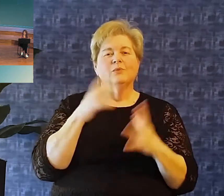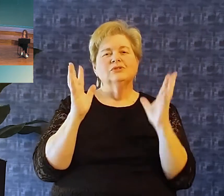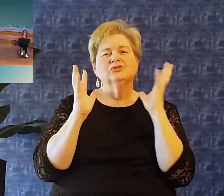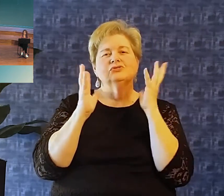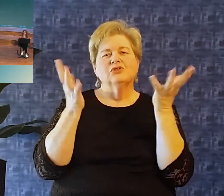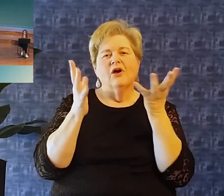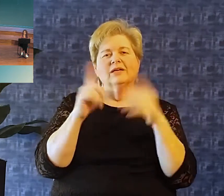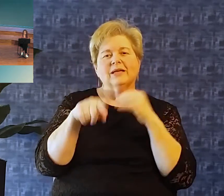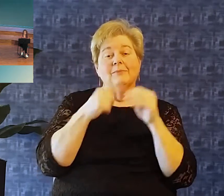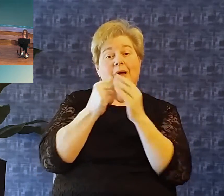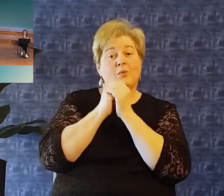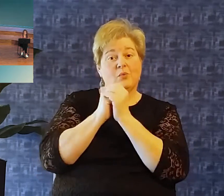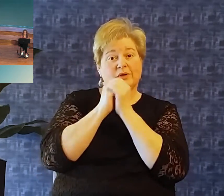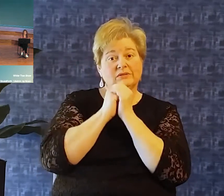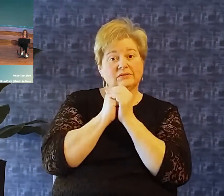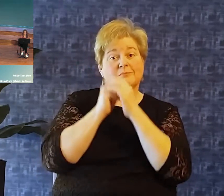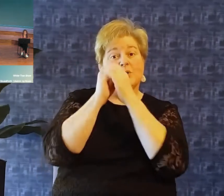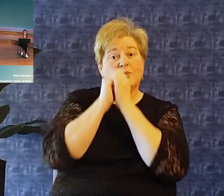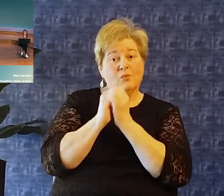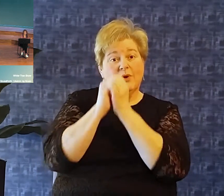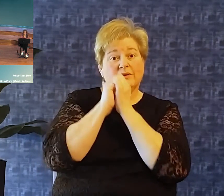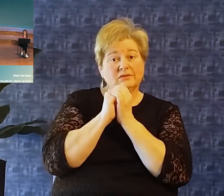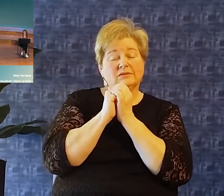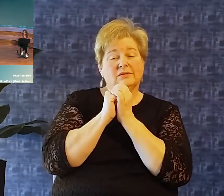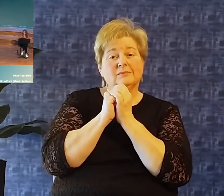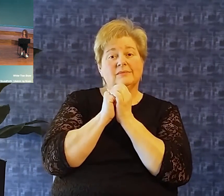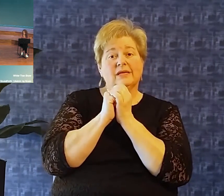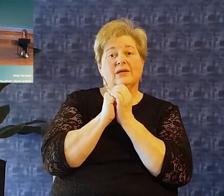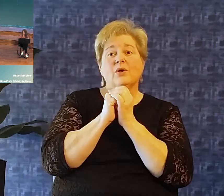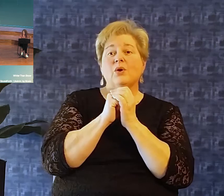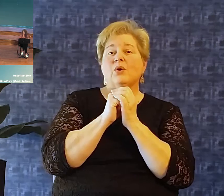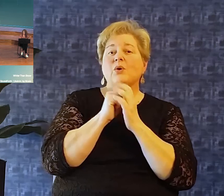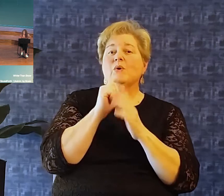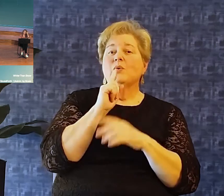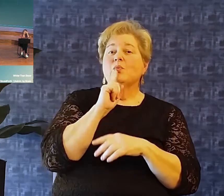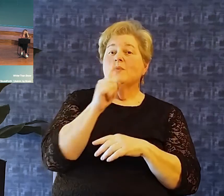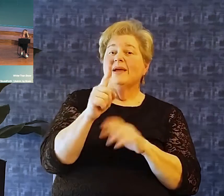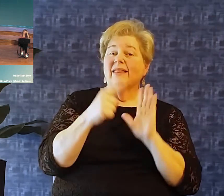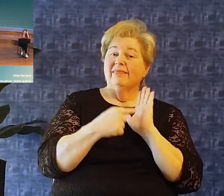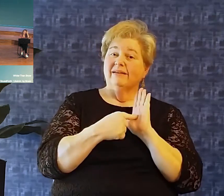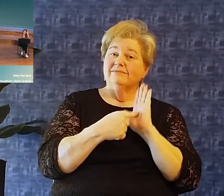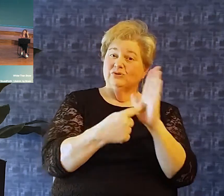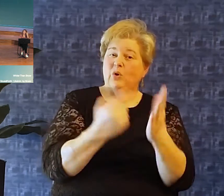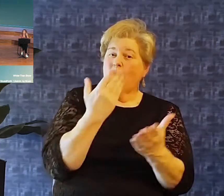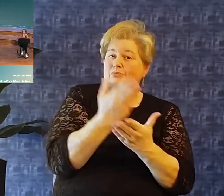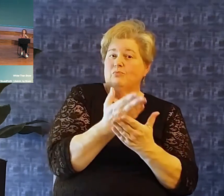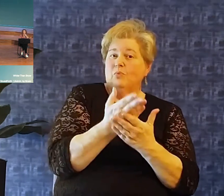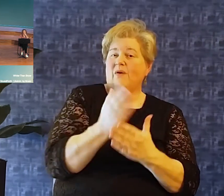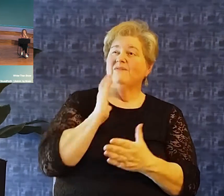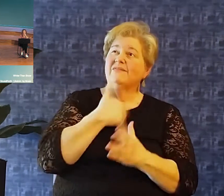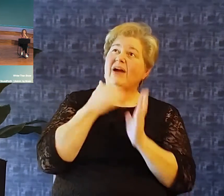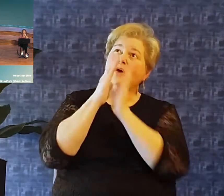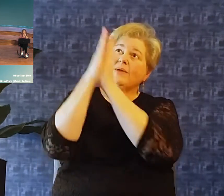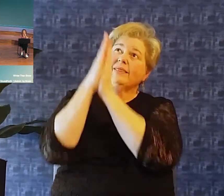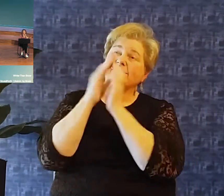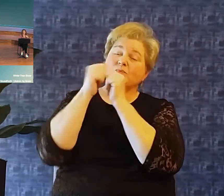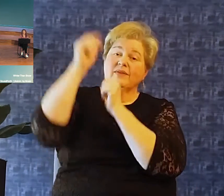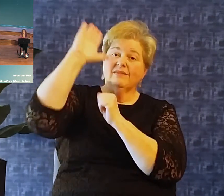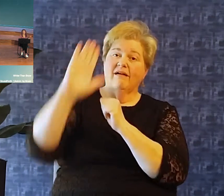worship. And I said that worship is a realignment of our relationship with our God. And the reason that that is so